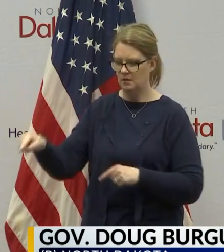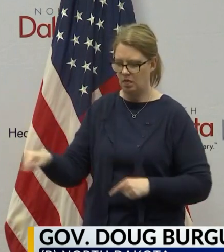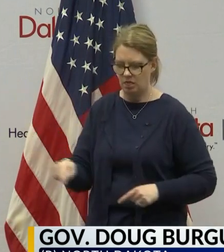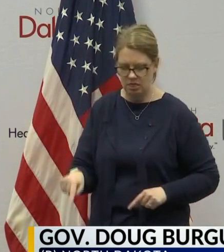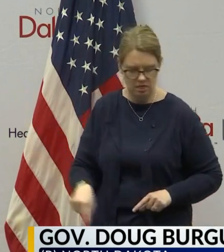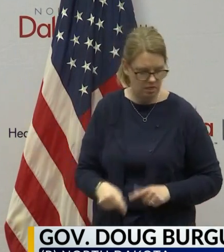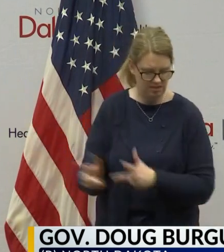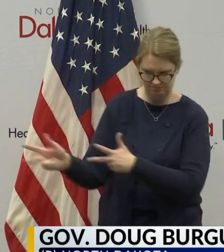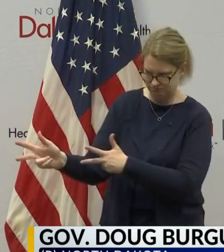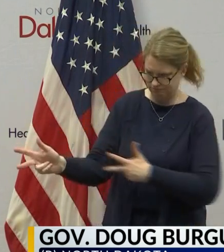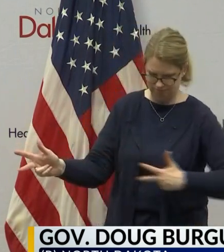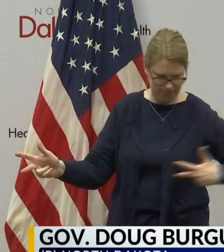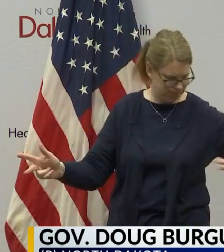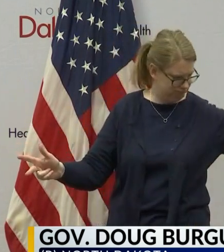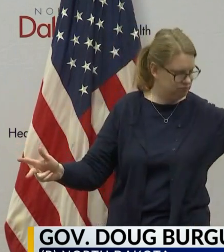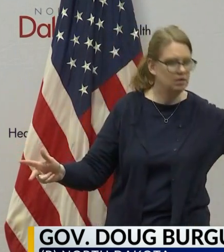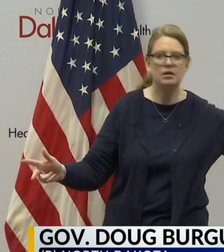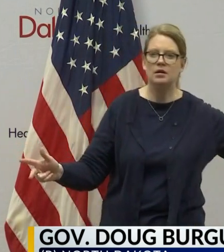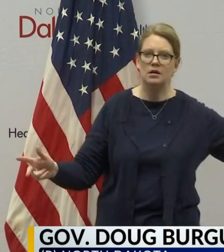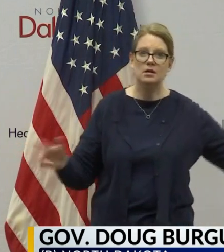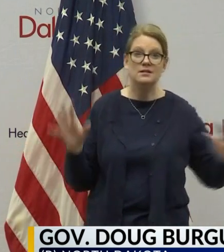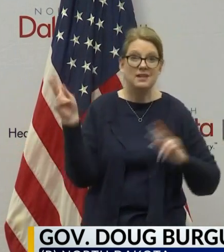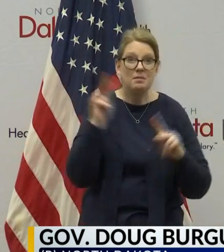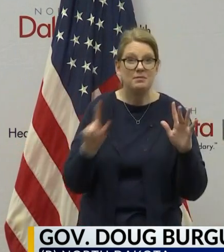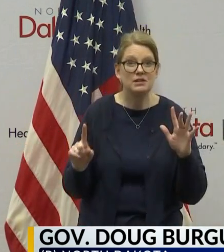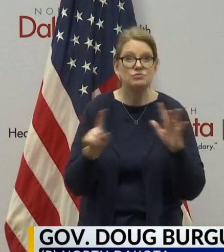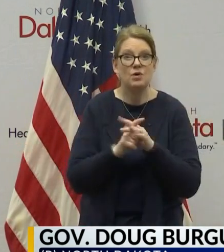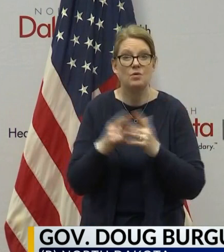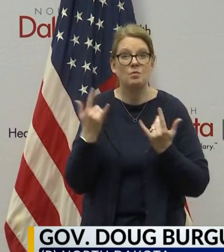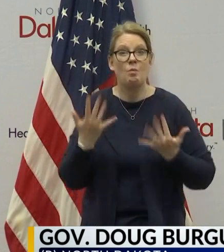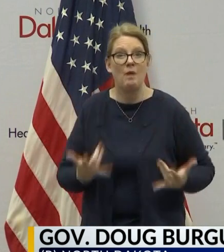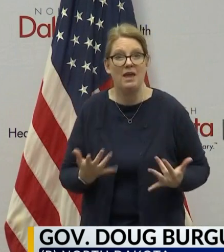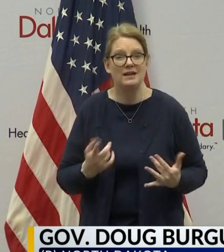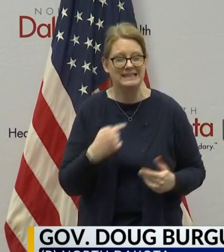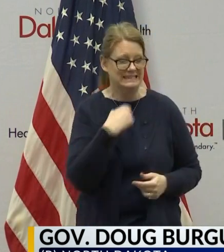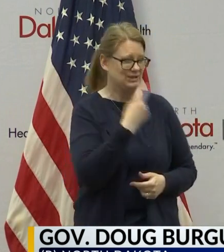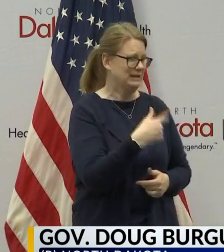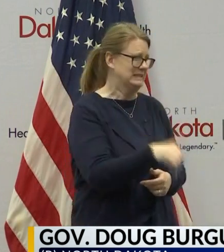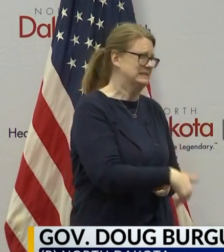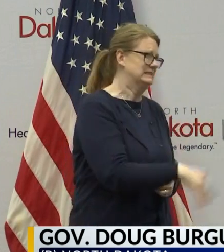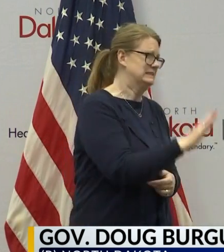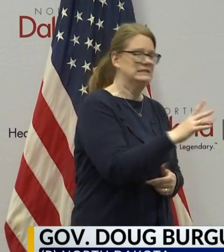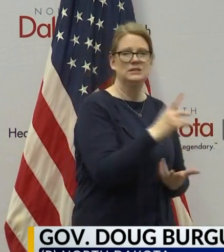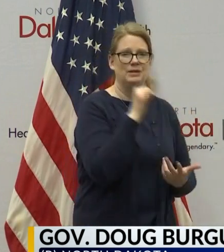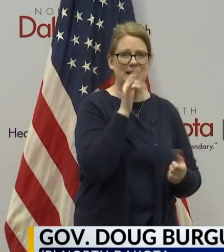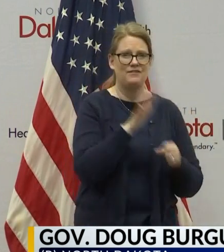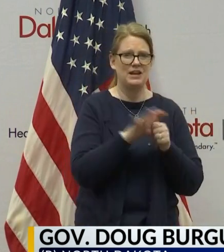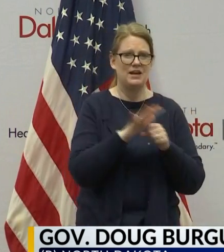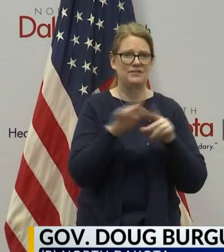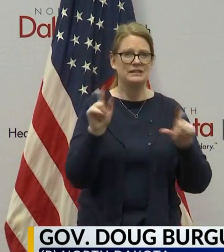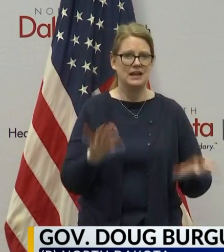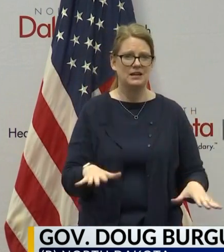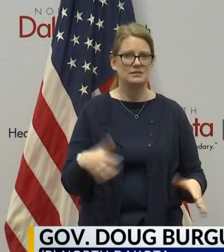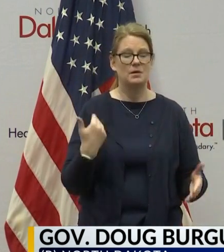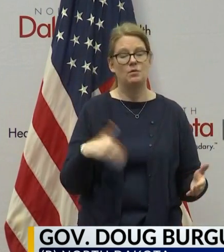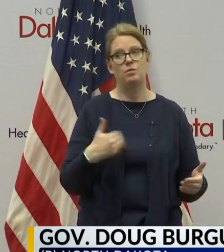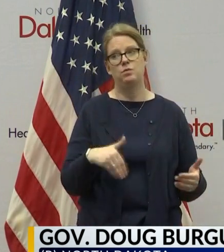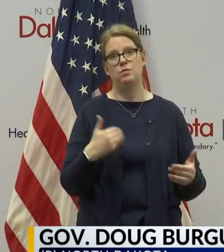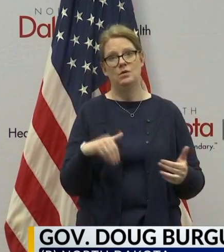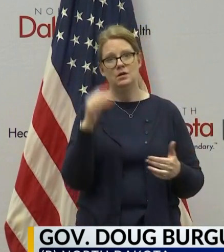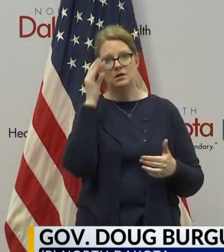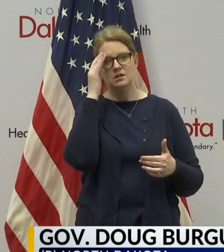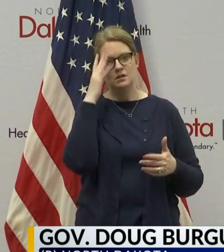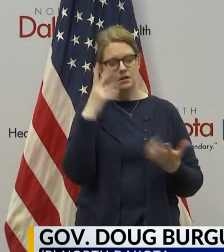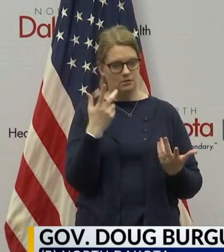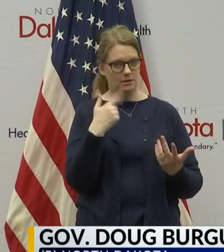I want to apologize to those people that came and waited and were turned away because we didn't have enough tests. But we tested a lot more than we thought were